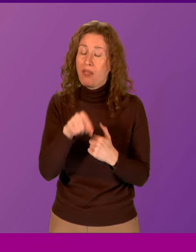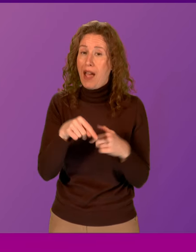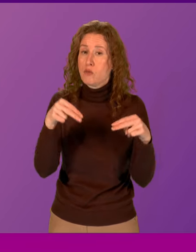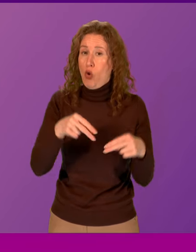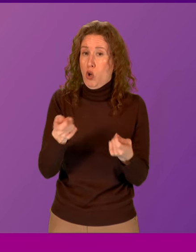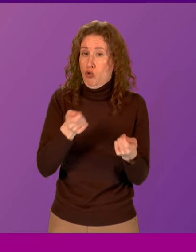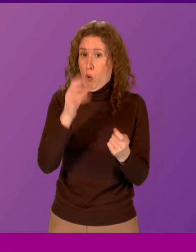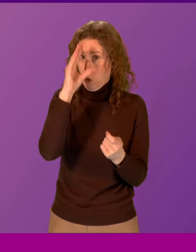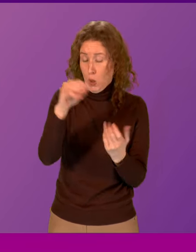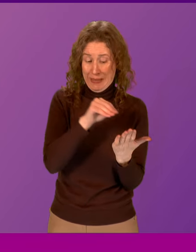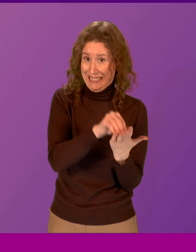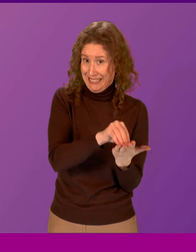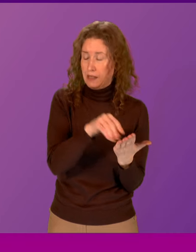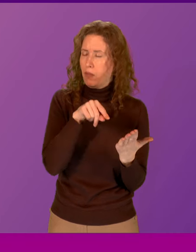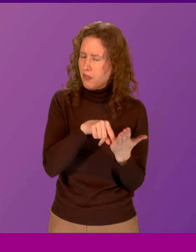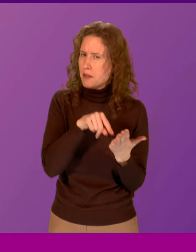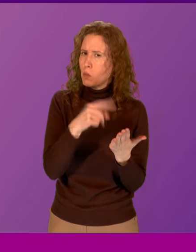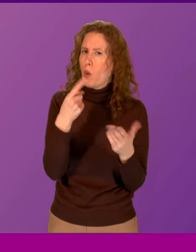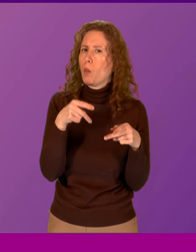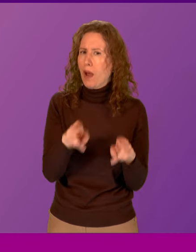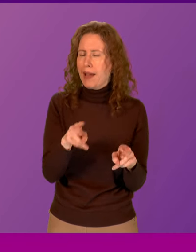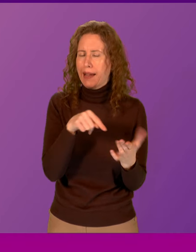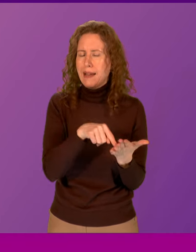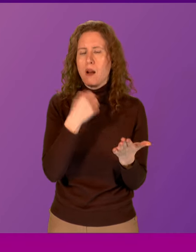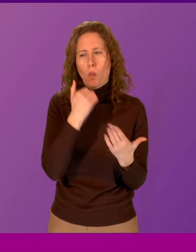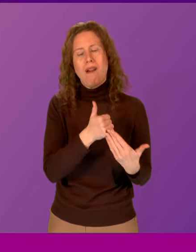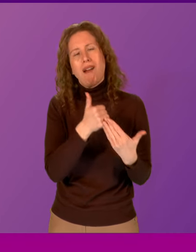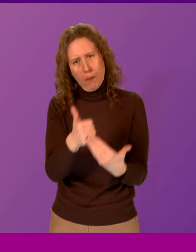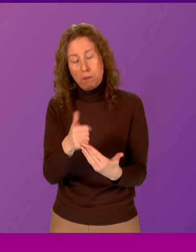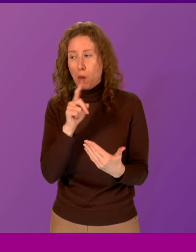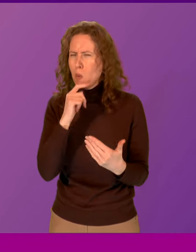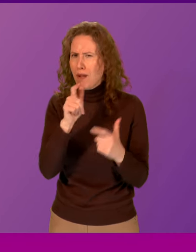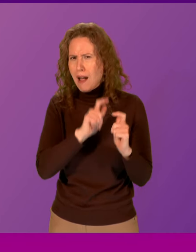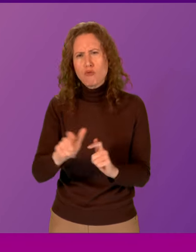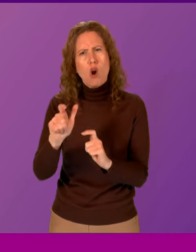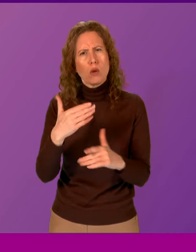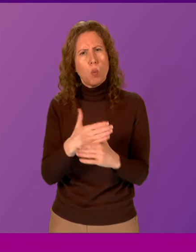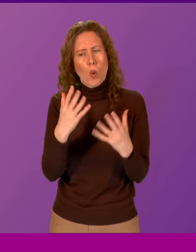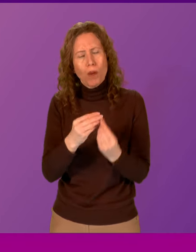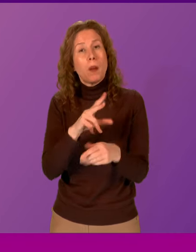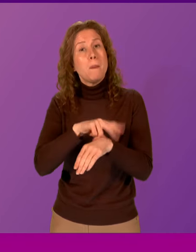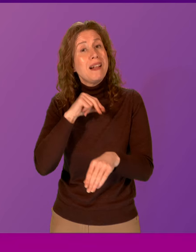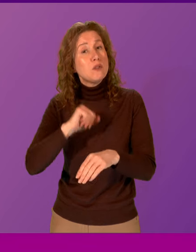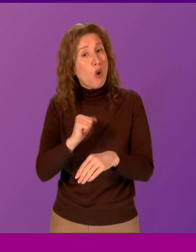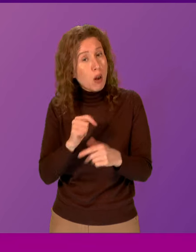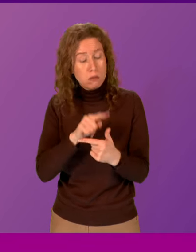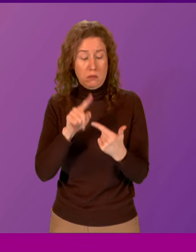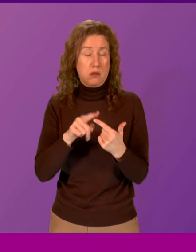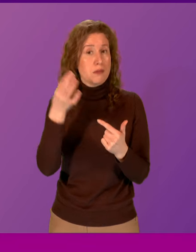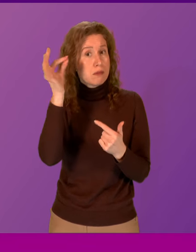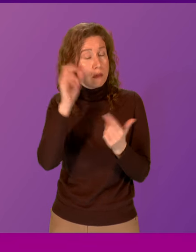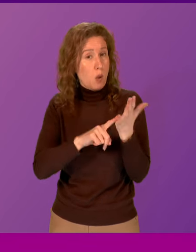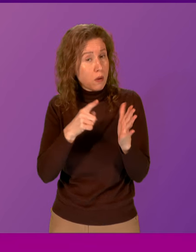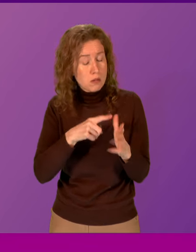regime that we do have undoubtedly will help in that regard. But we will continue to work with Police Scotland, with local authorities, with the